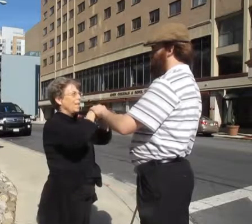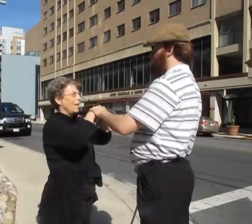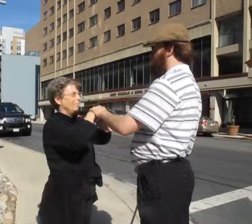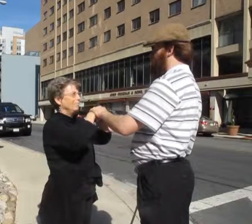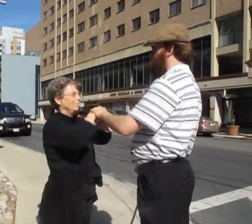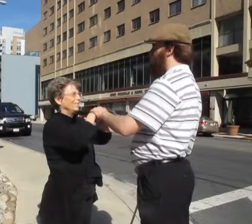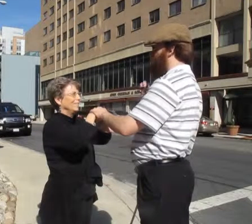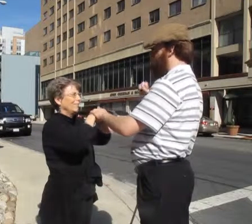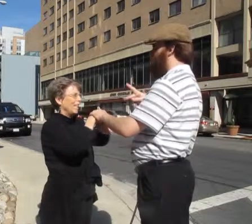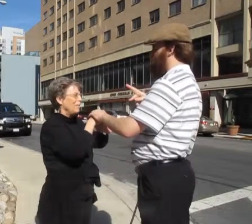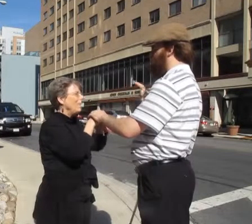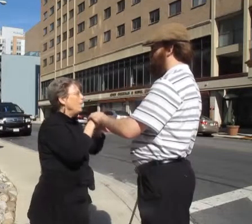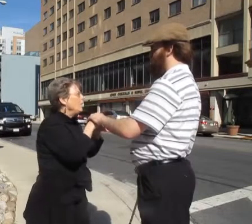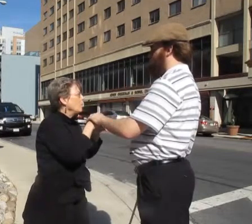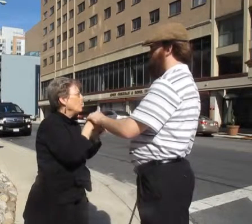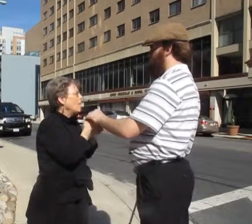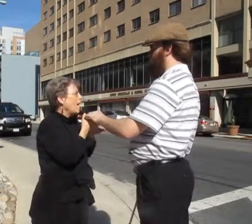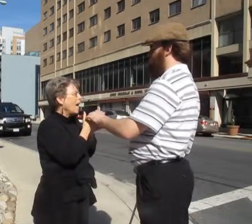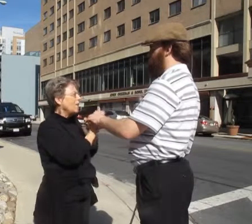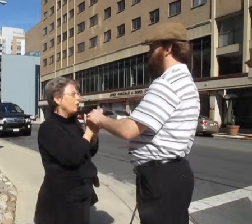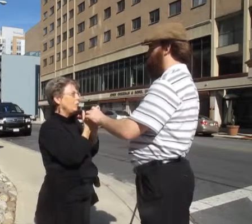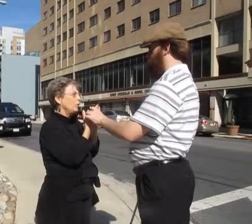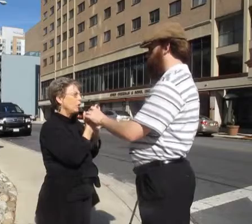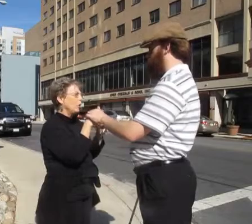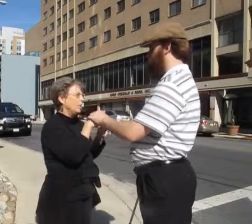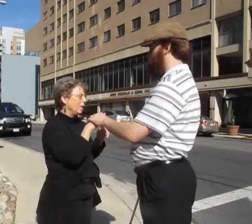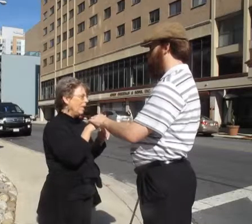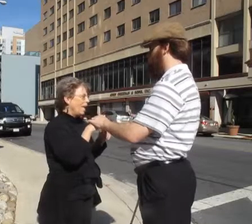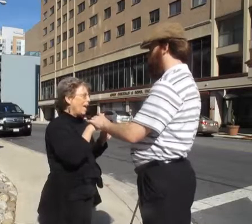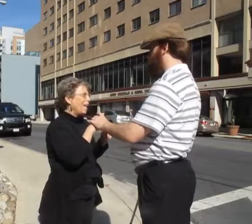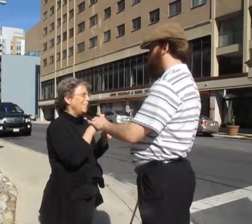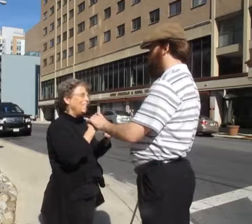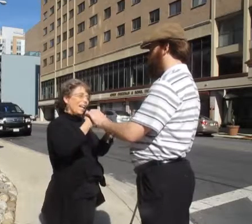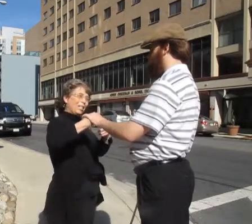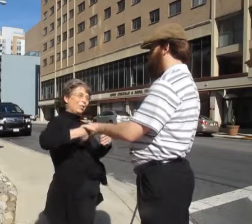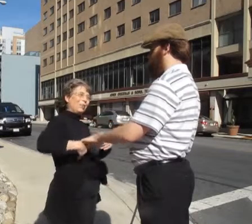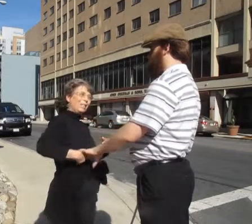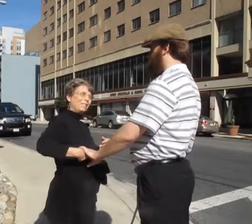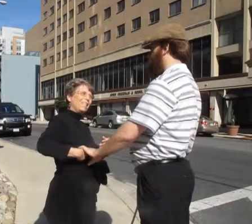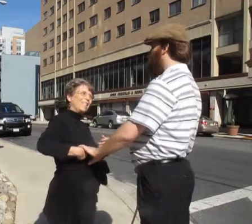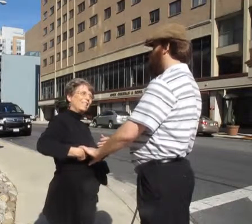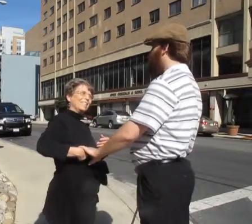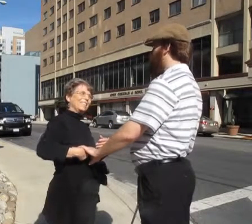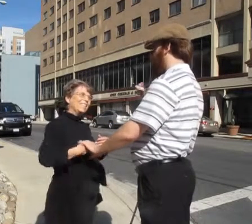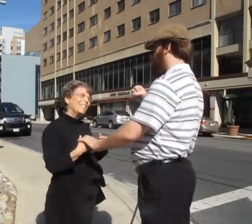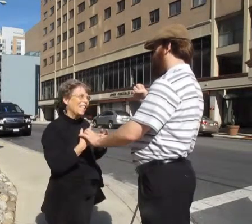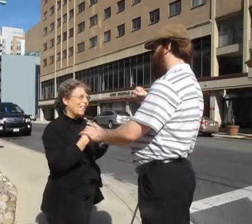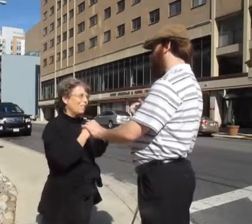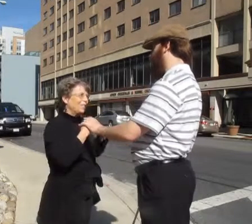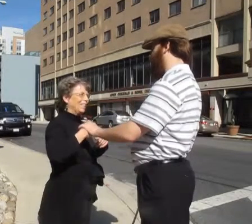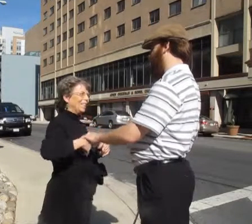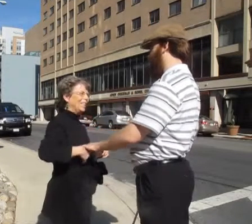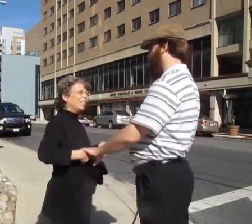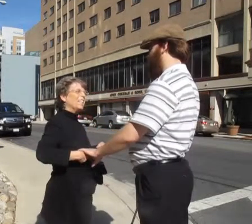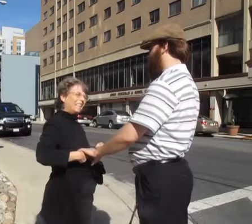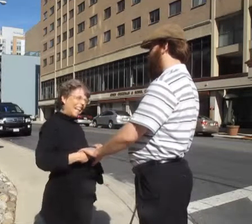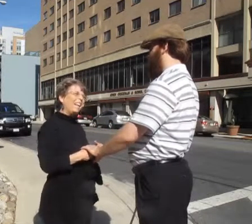time. So I'm going to ask you to turn, and, yeah, intuitive, is that the sidebar? Intuitive, yeah,